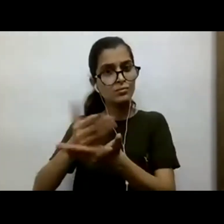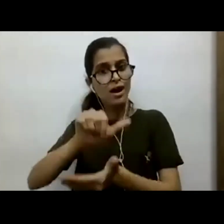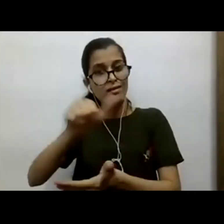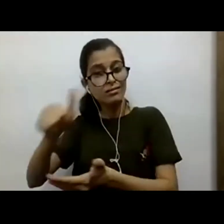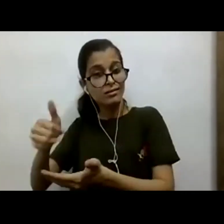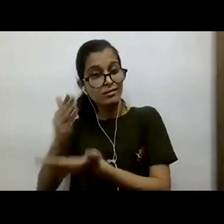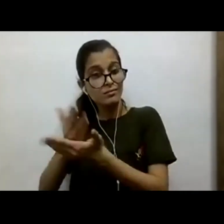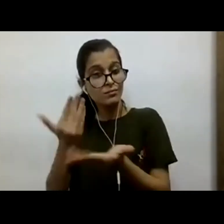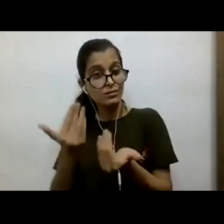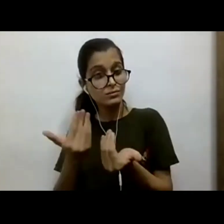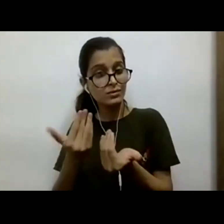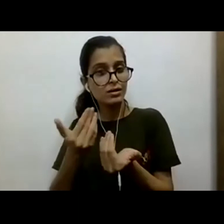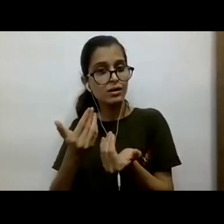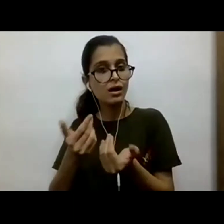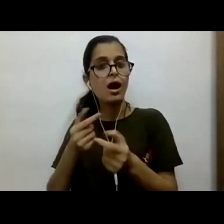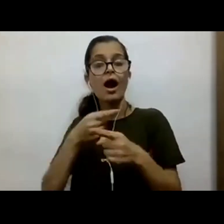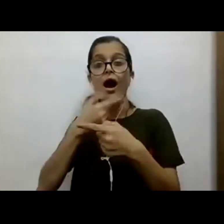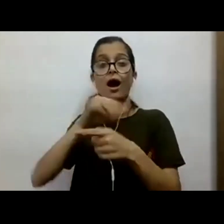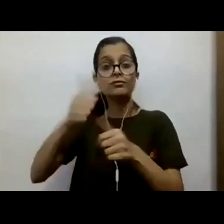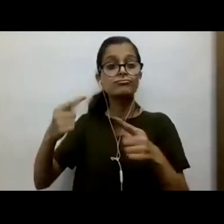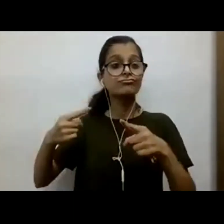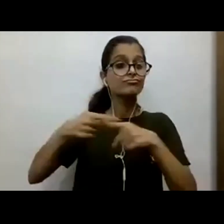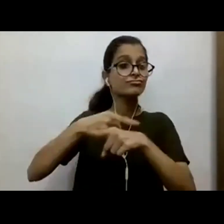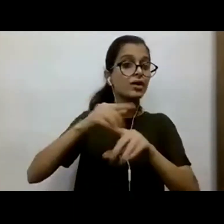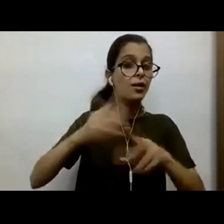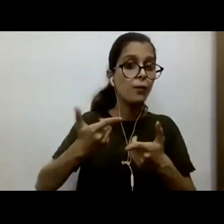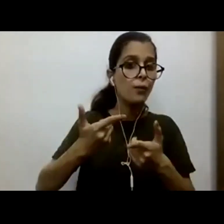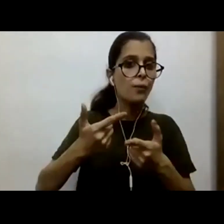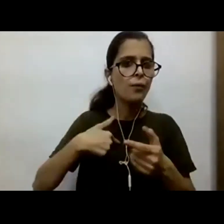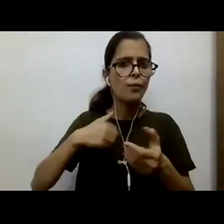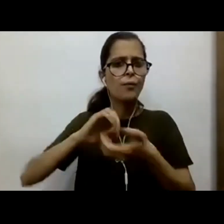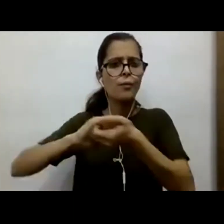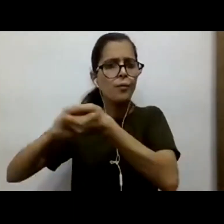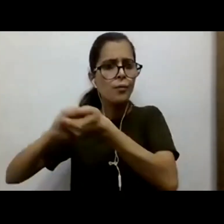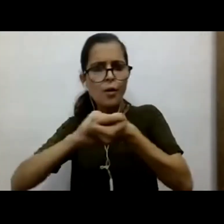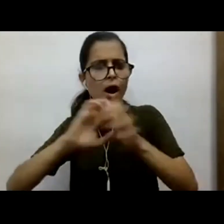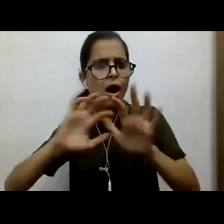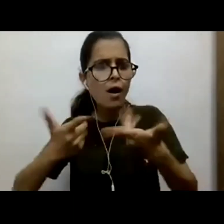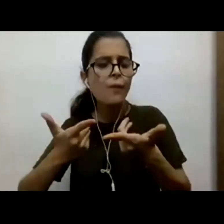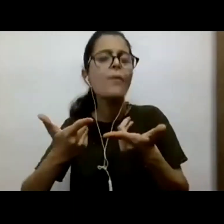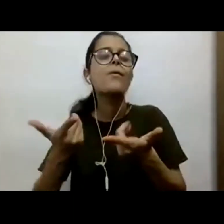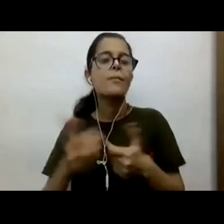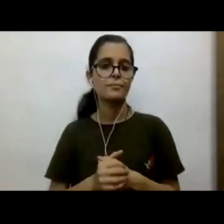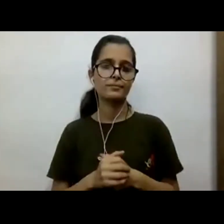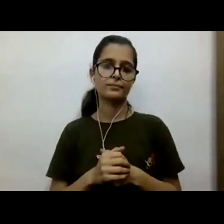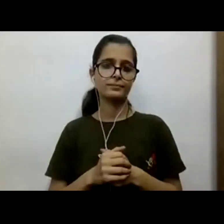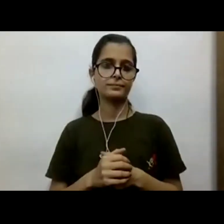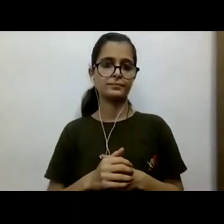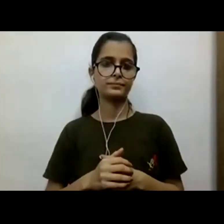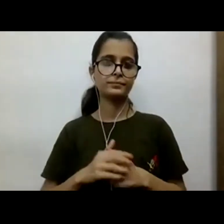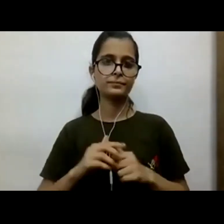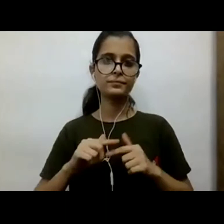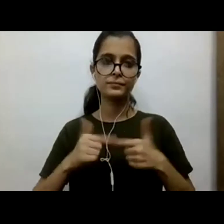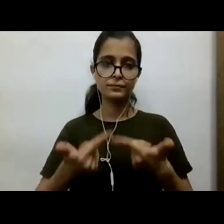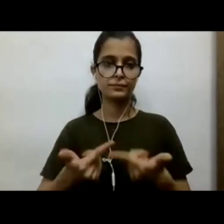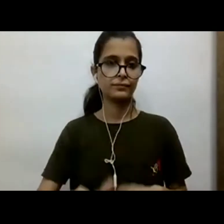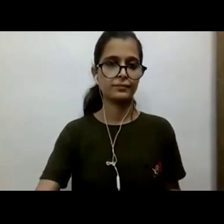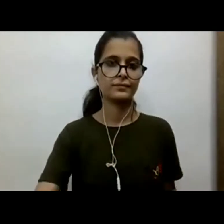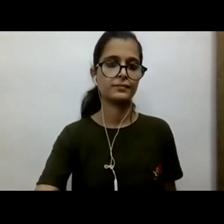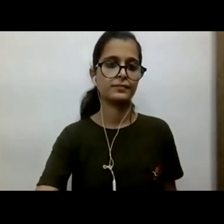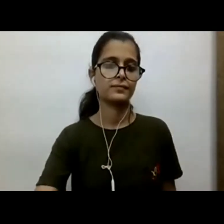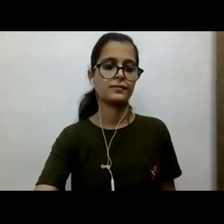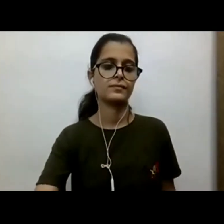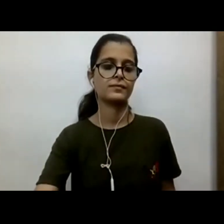How do I intersect with the other? How do I hold hands? And that is something which happened. And this also happened when we had cross-border